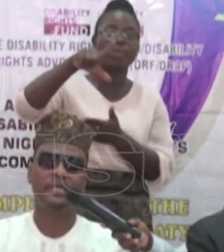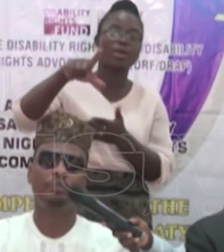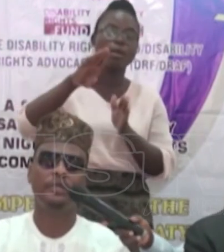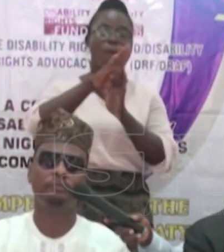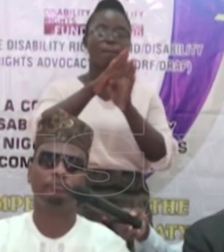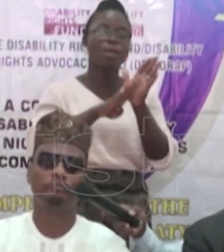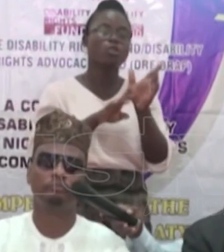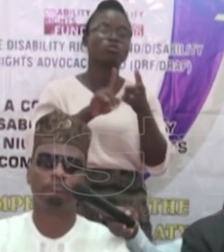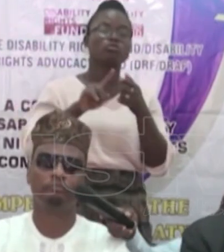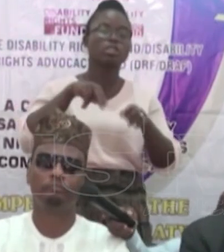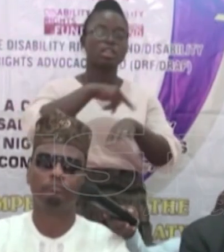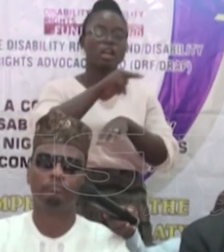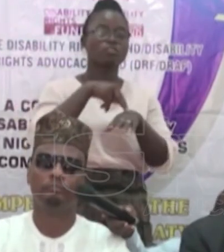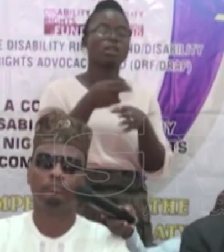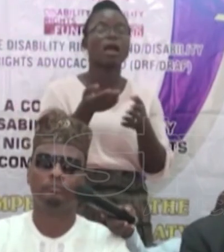the National Assembly.